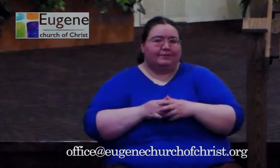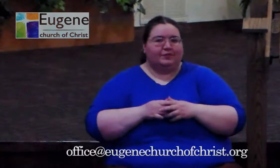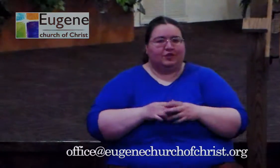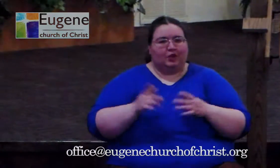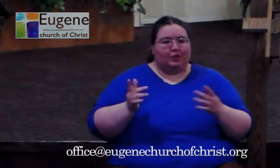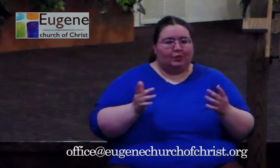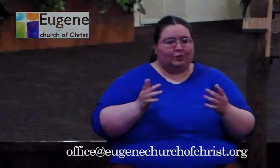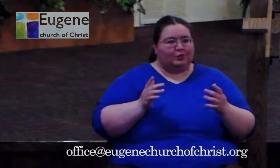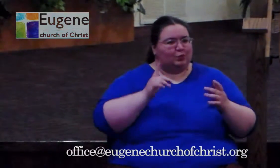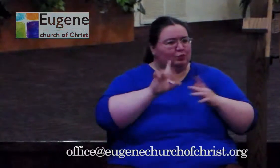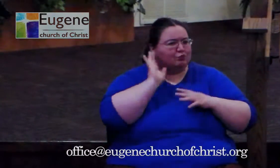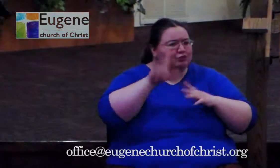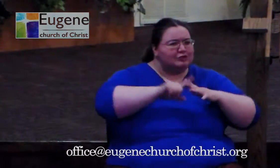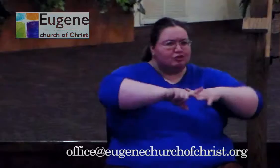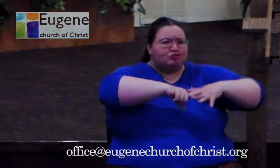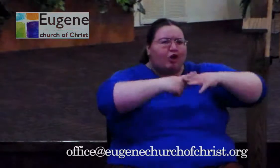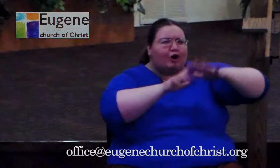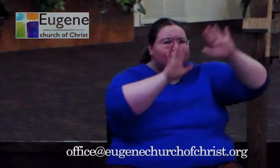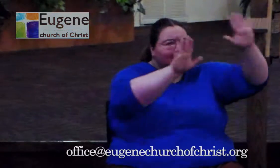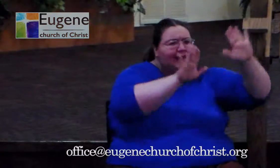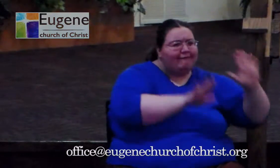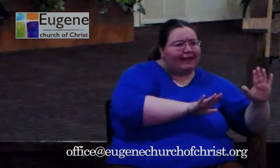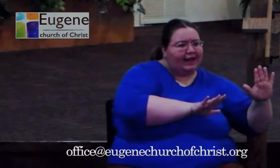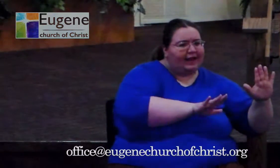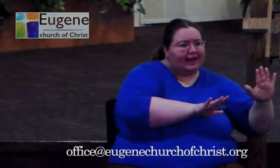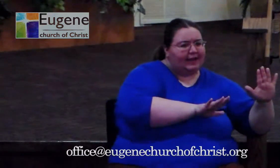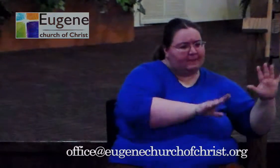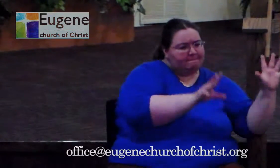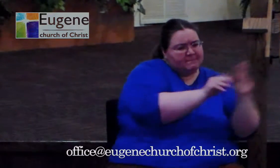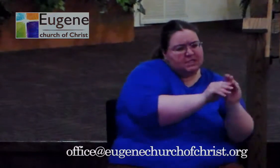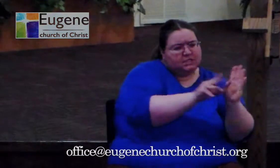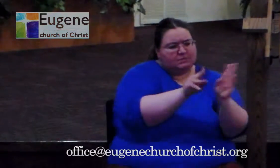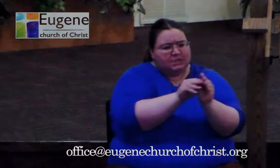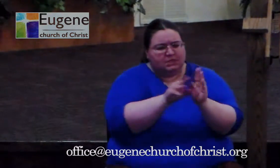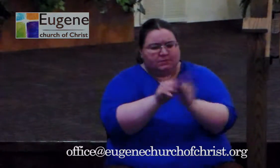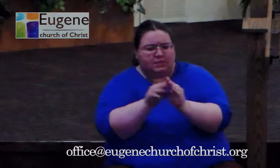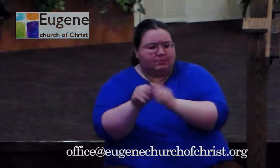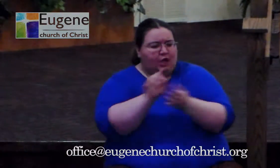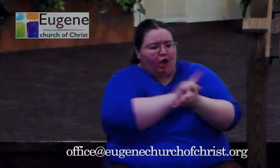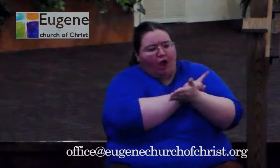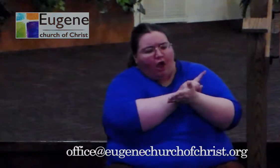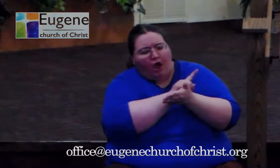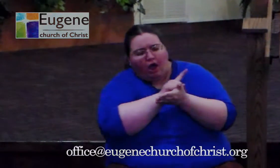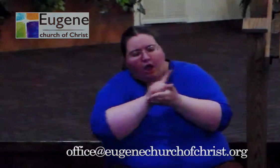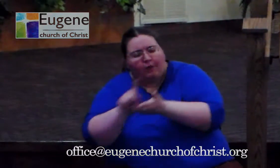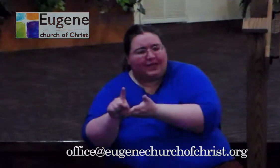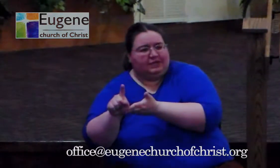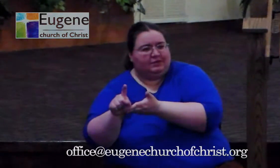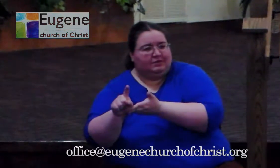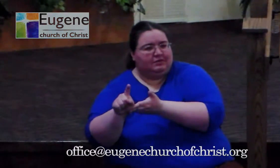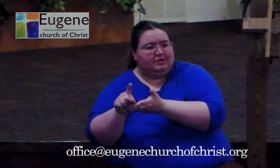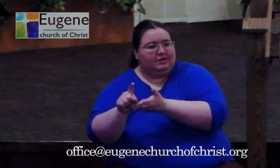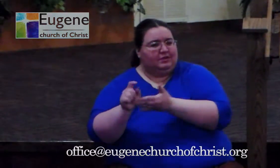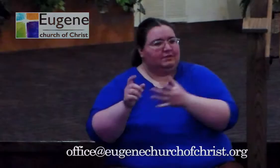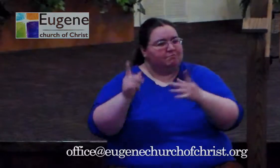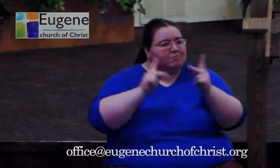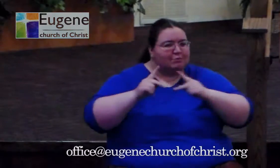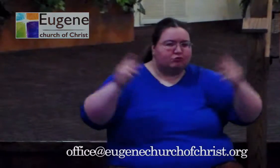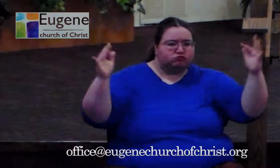thing, and it would go all through the week. And you would fill your building up every night of the week and hear about the gospel. And then as